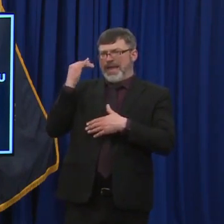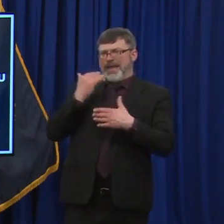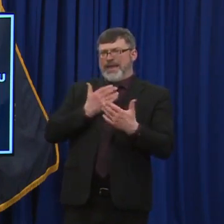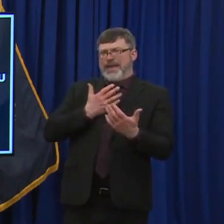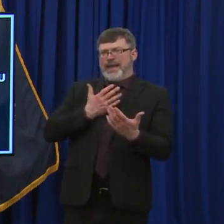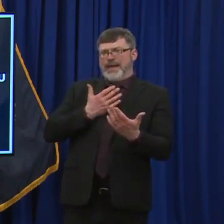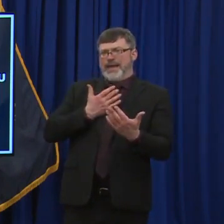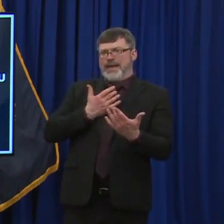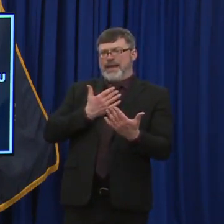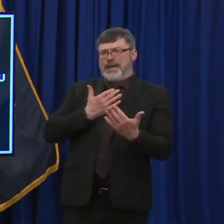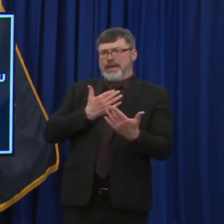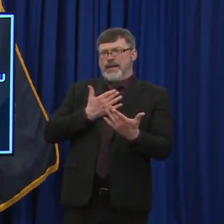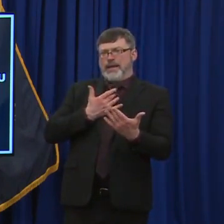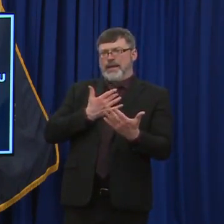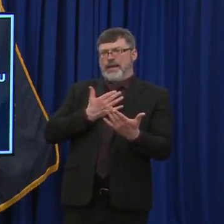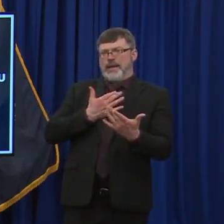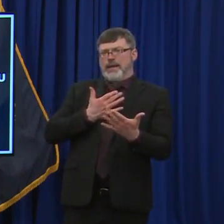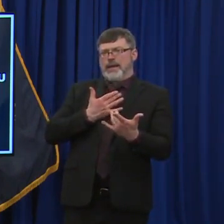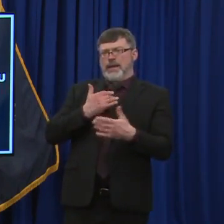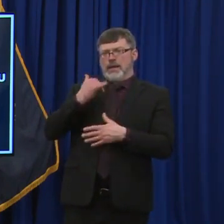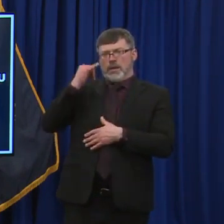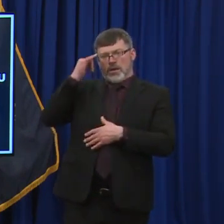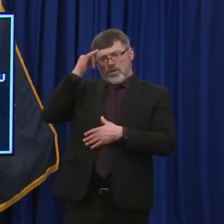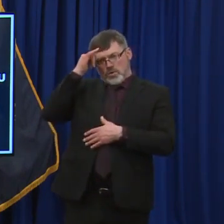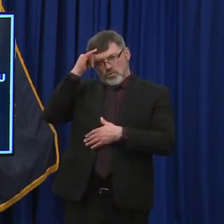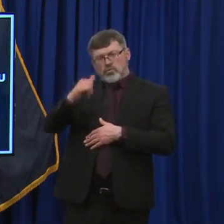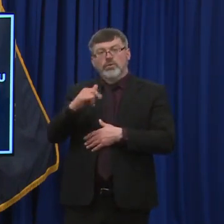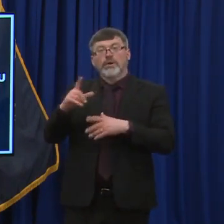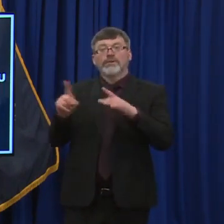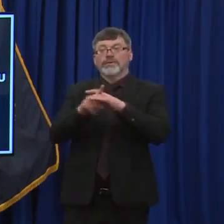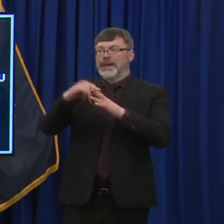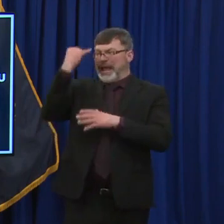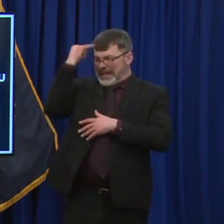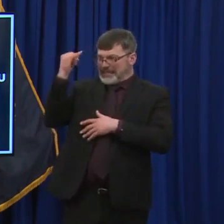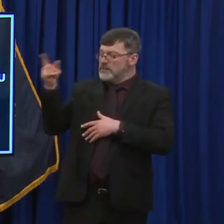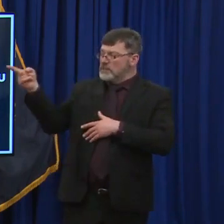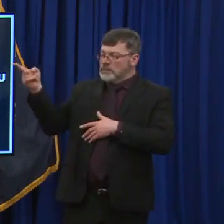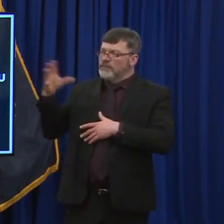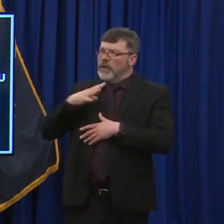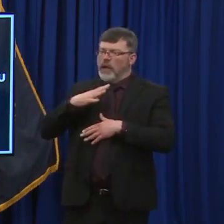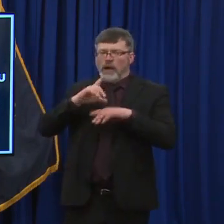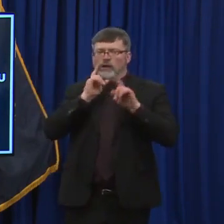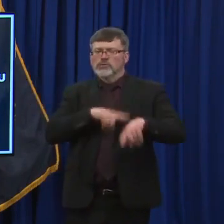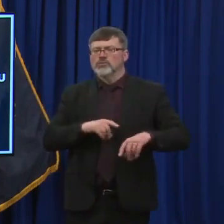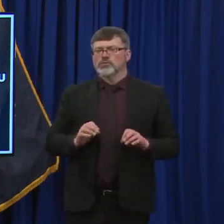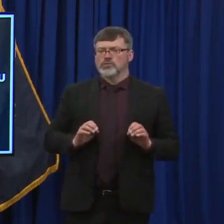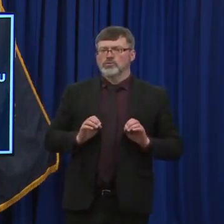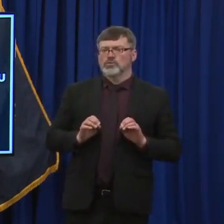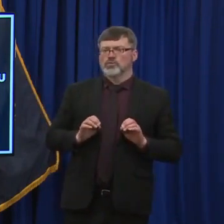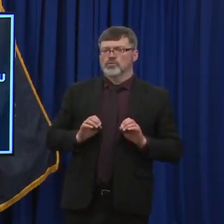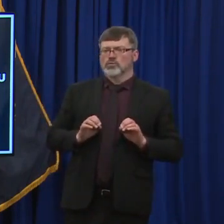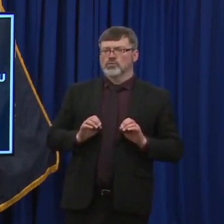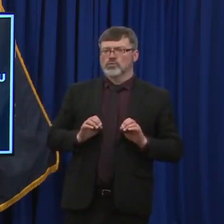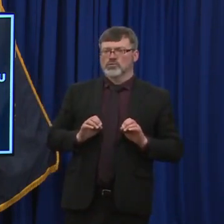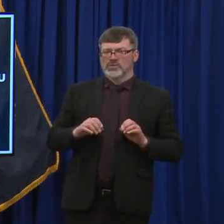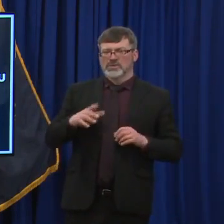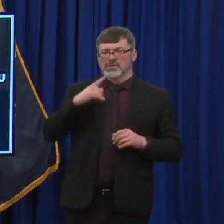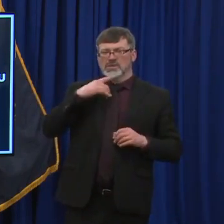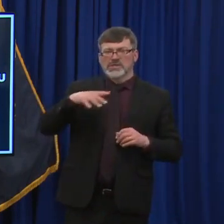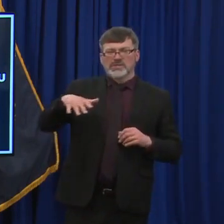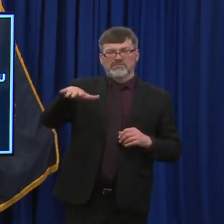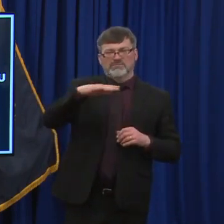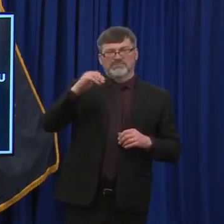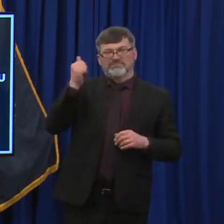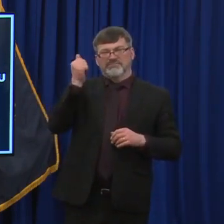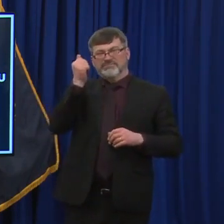are you going to restore the 17.5 million to the both systems budget this year